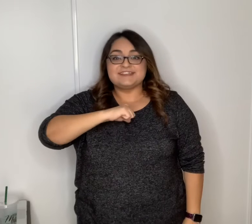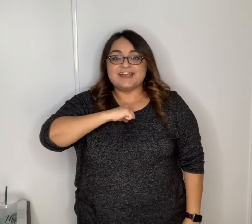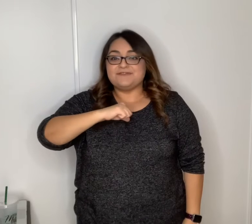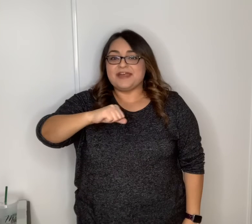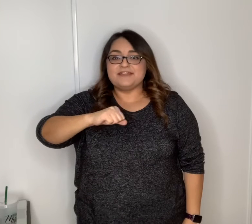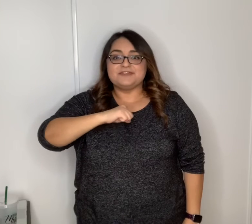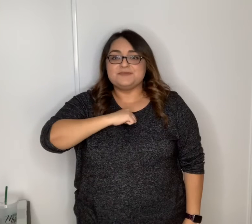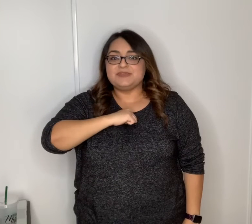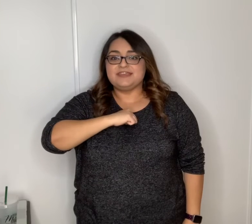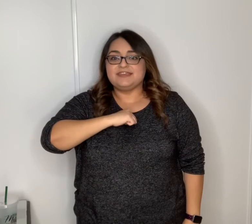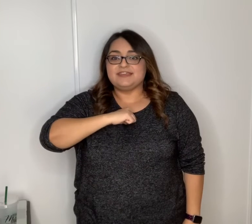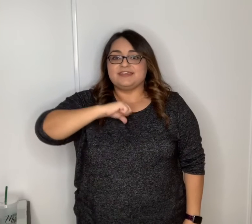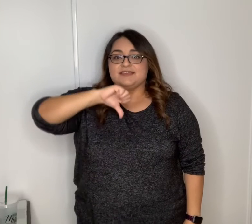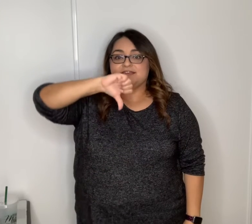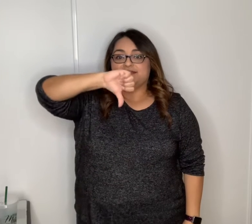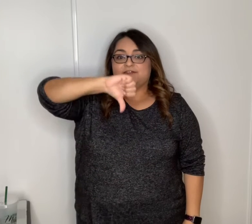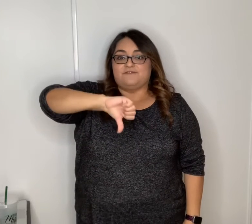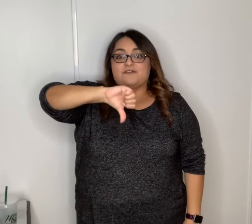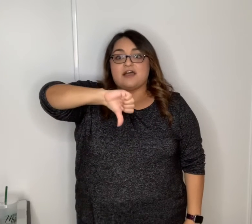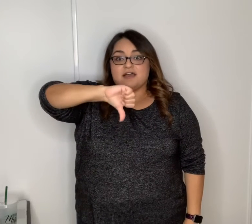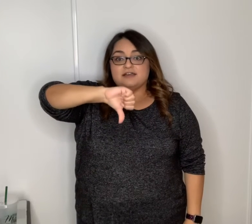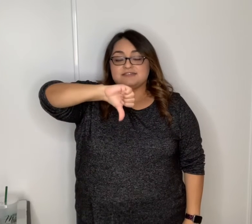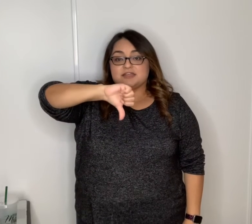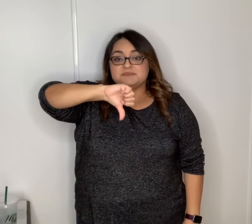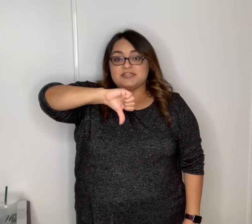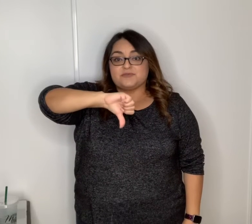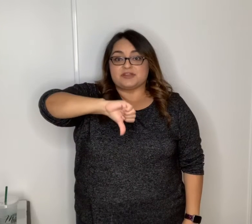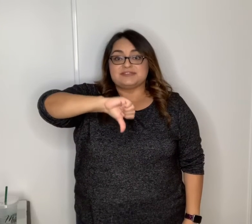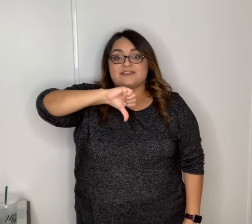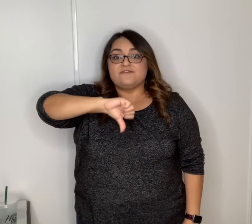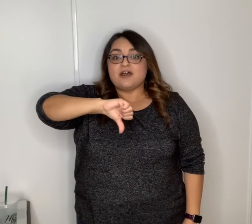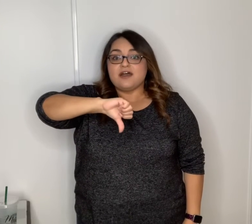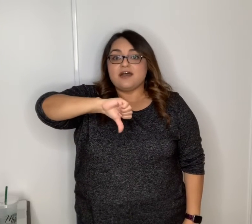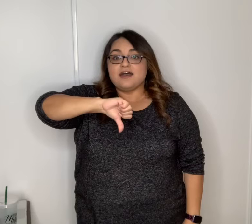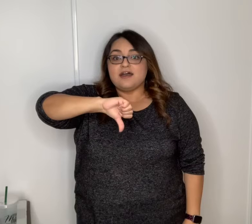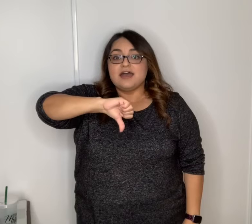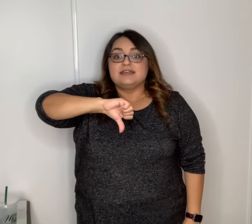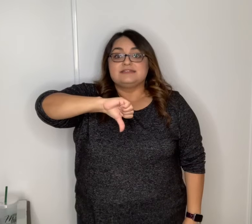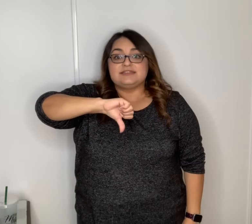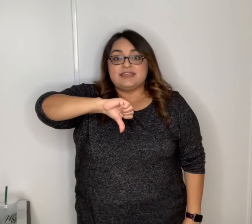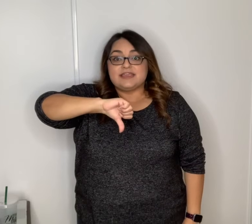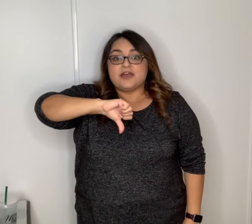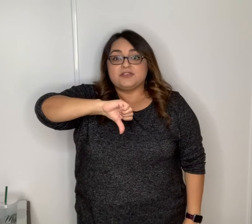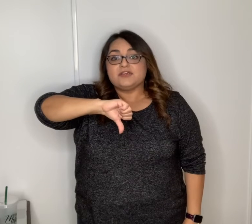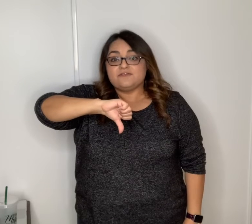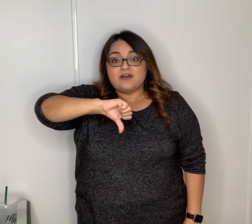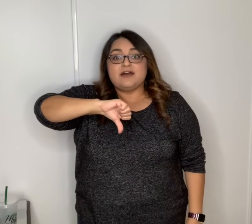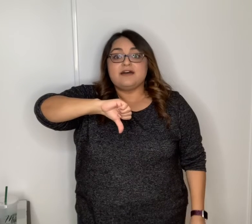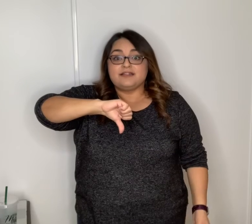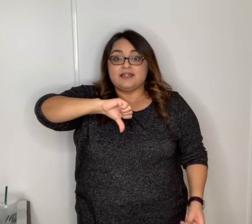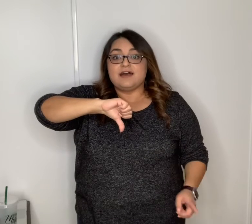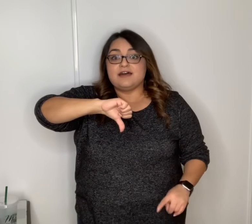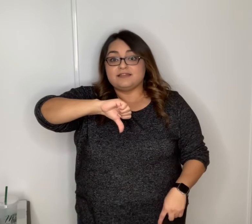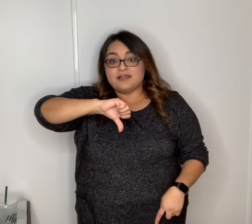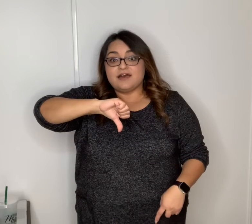i'd rather be fa thumbs down we're gonna say fa sing out your fa la las